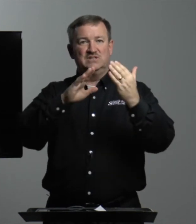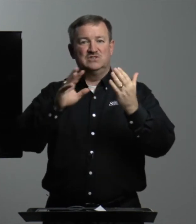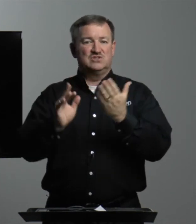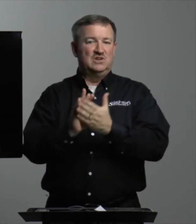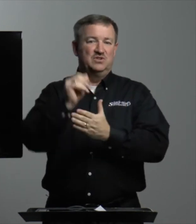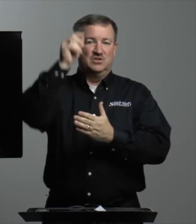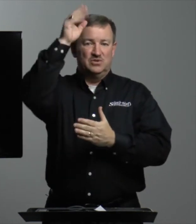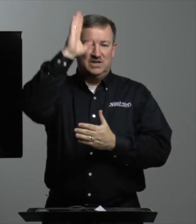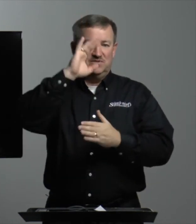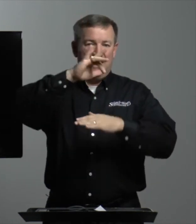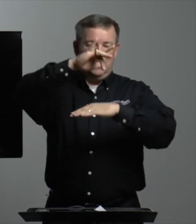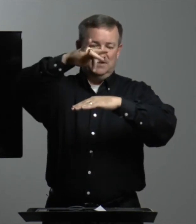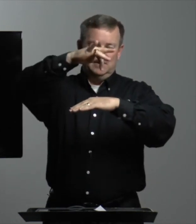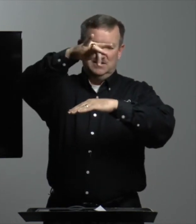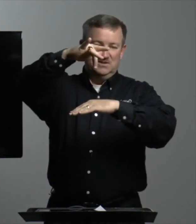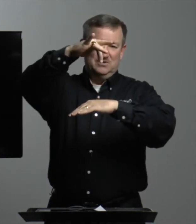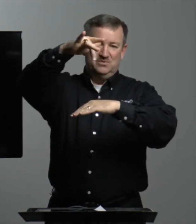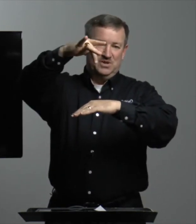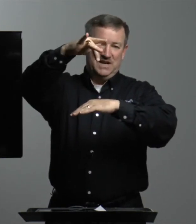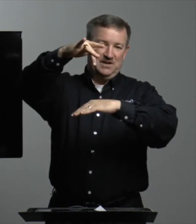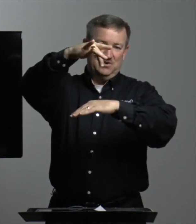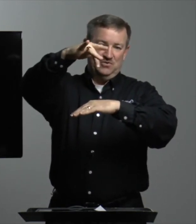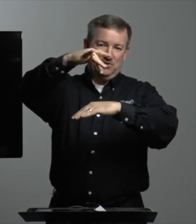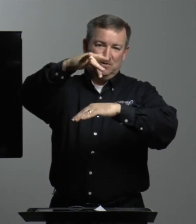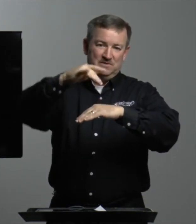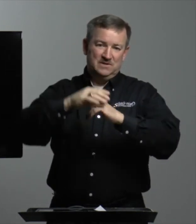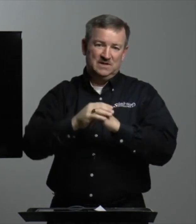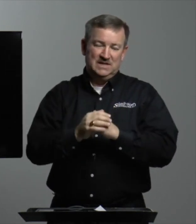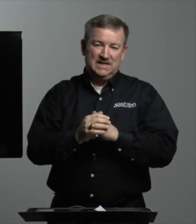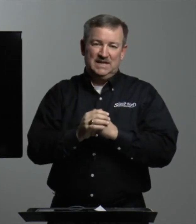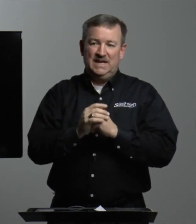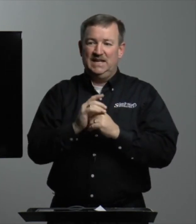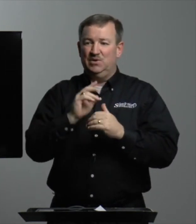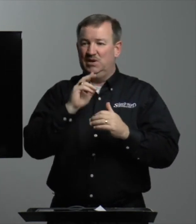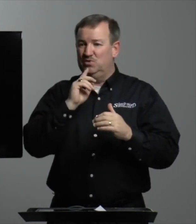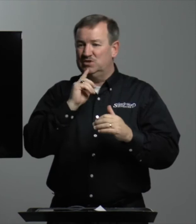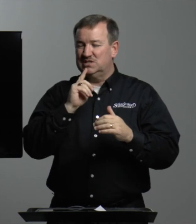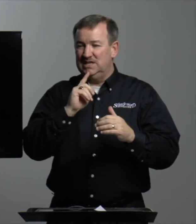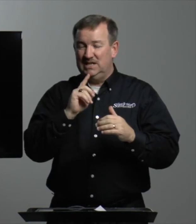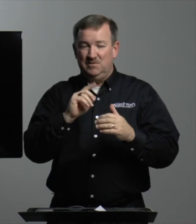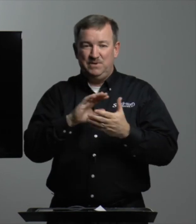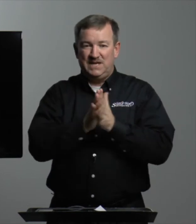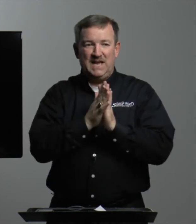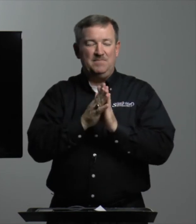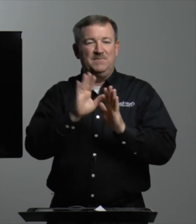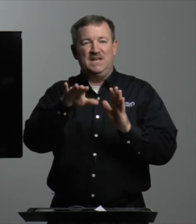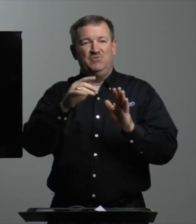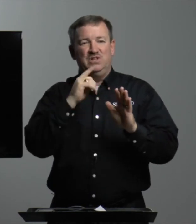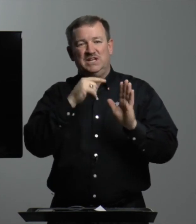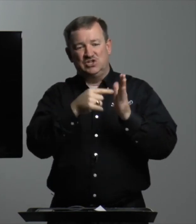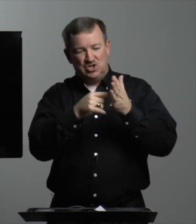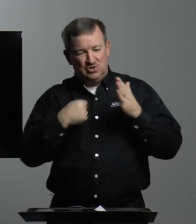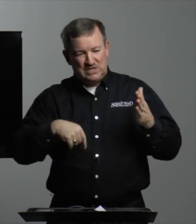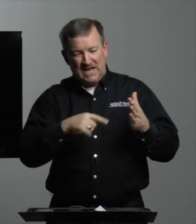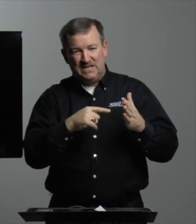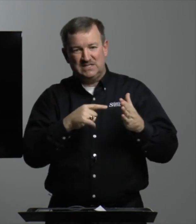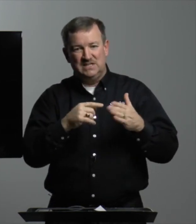presence of the glory of God would hang over. And it was, it became, it really, it shows us